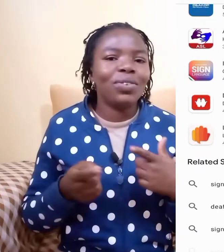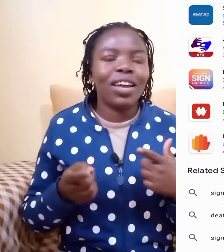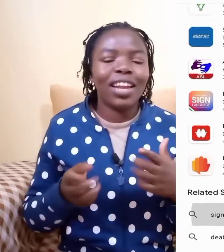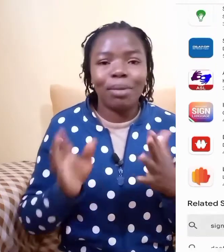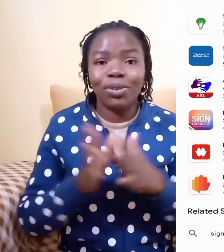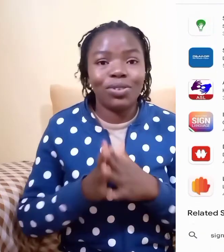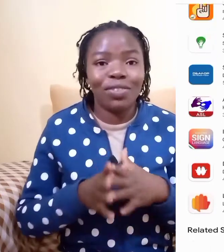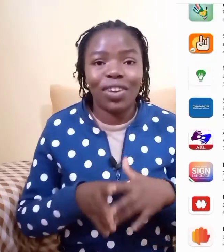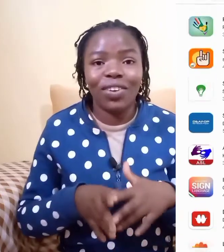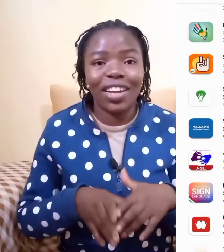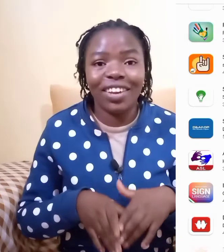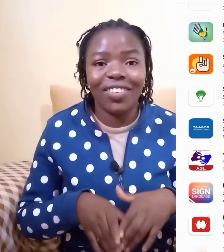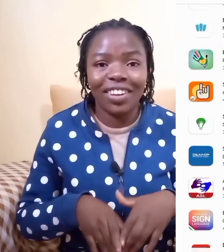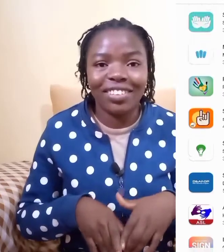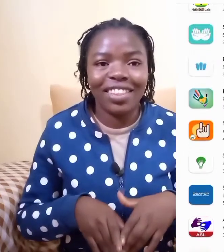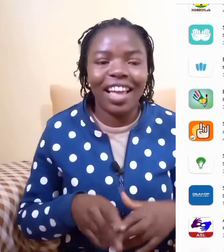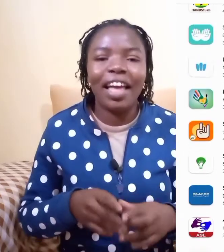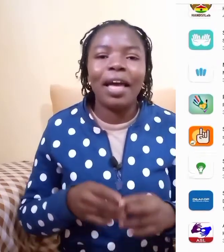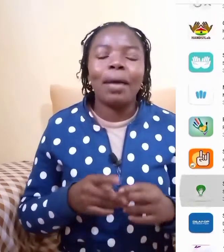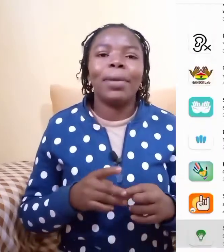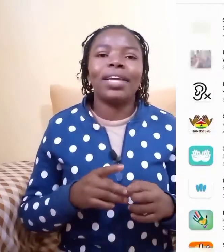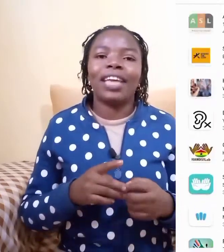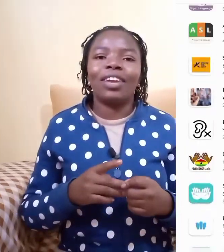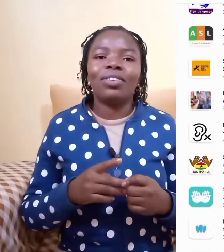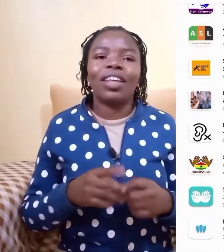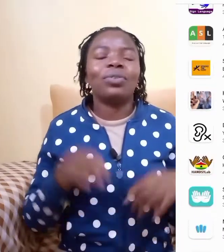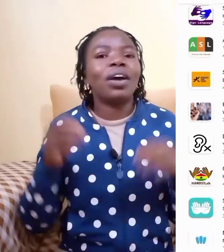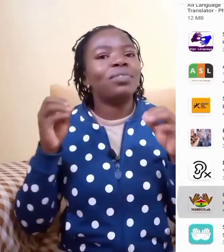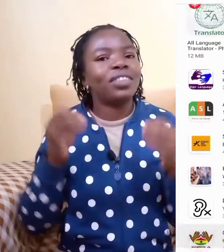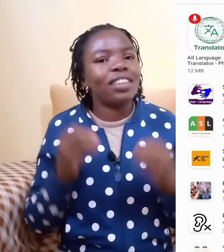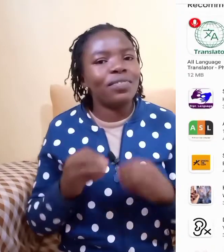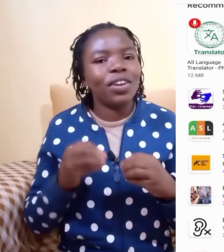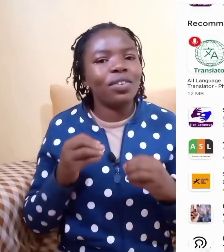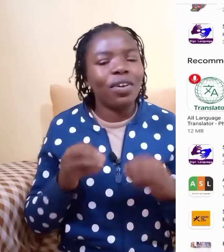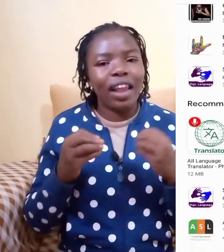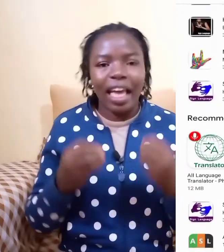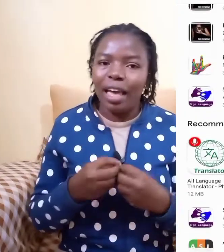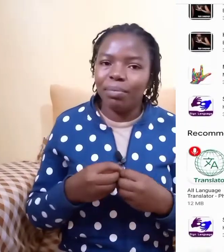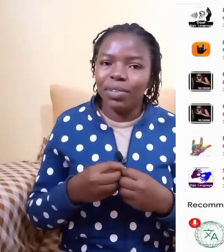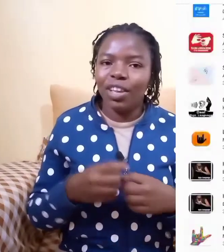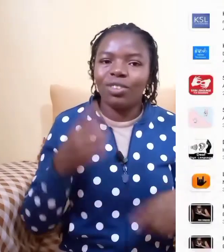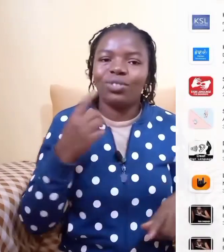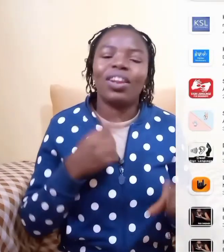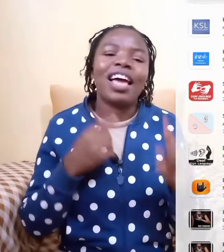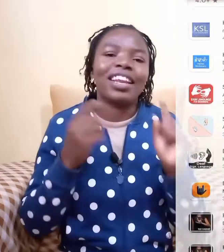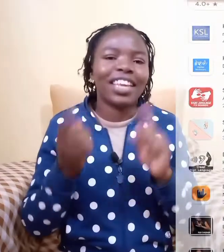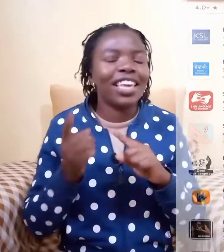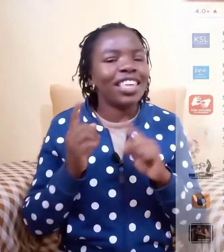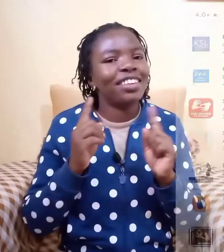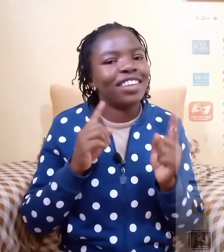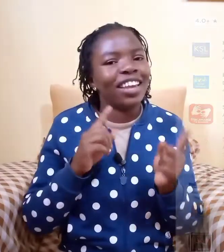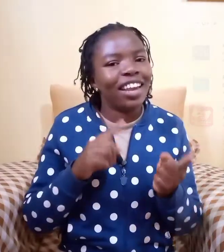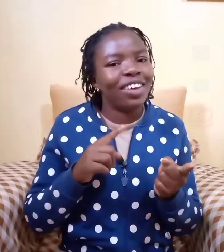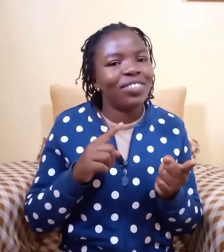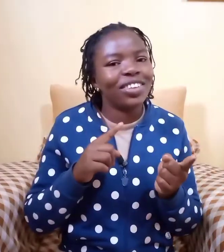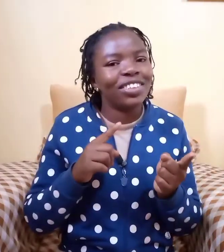one i'm not sure if a god and one is there but i know that we have several apps to learn kenyan sign language